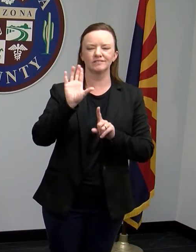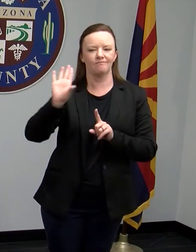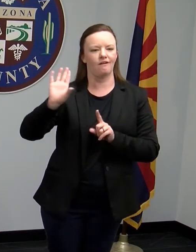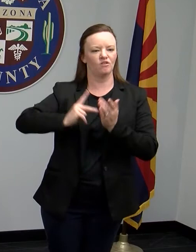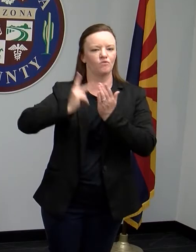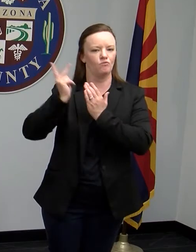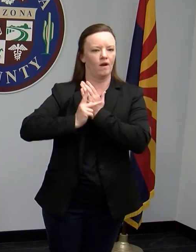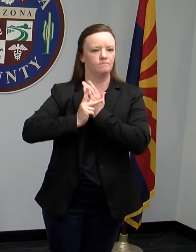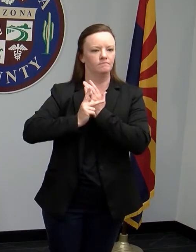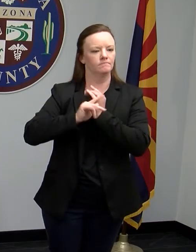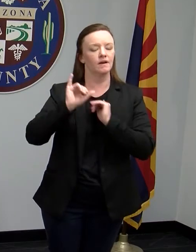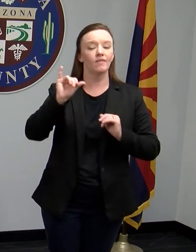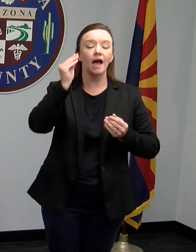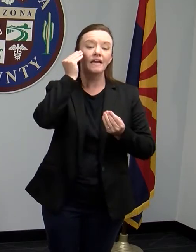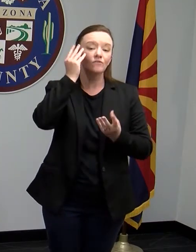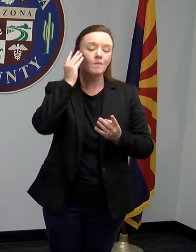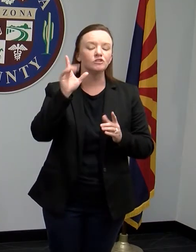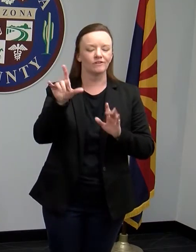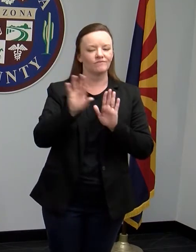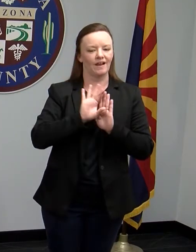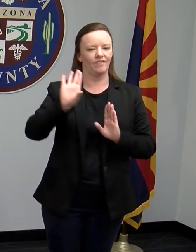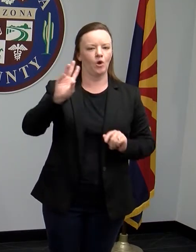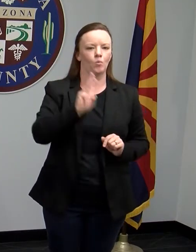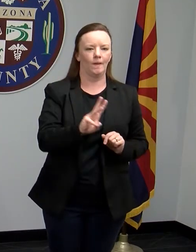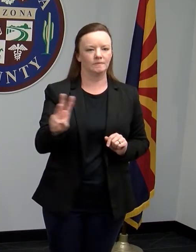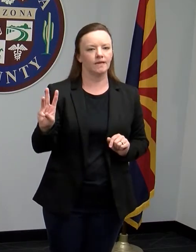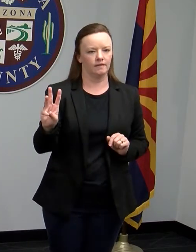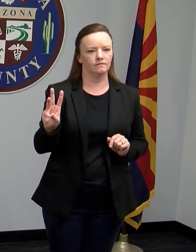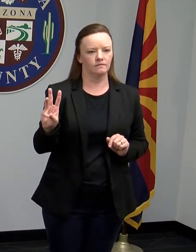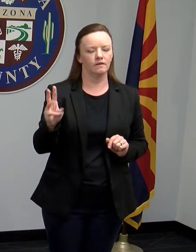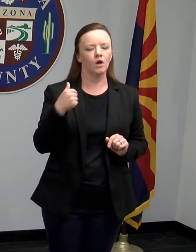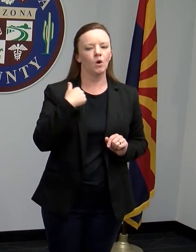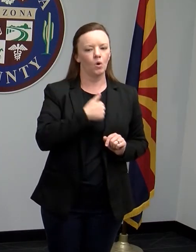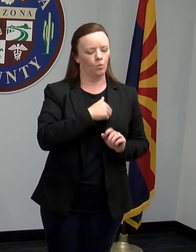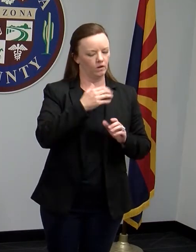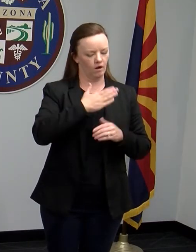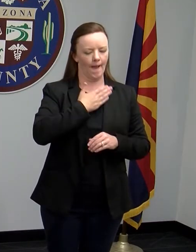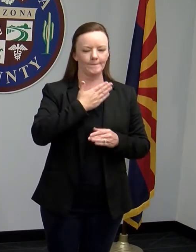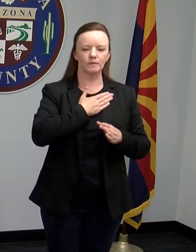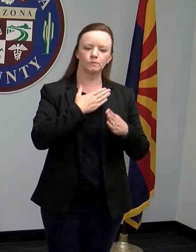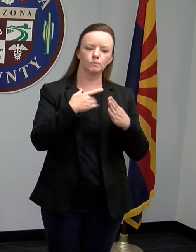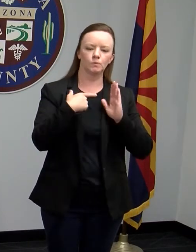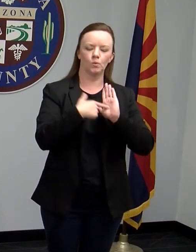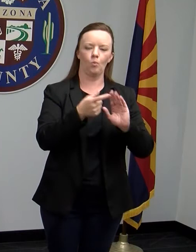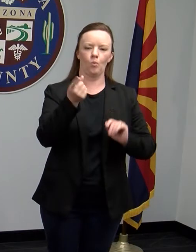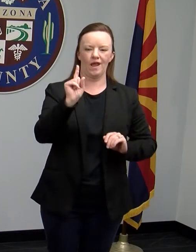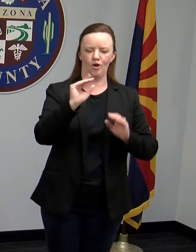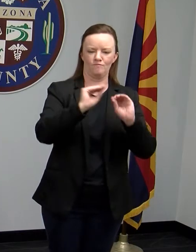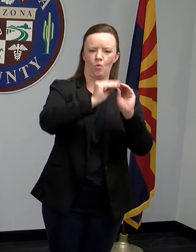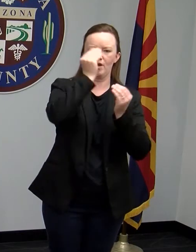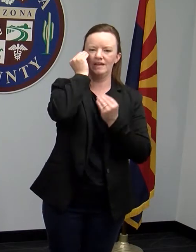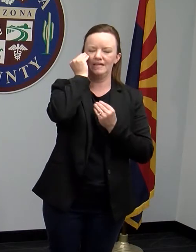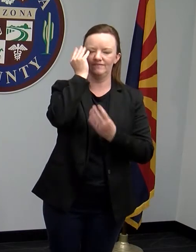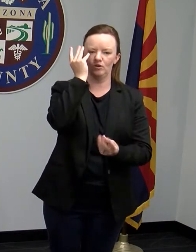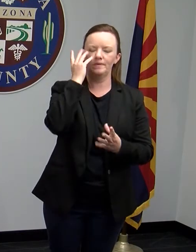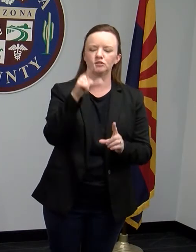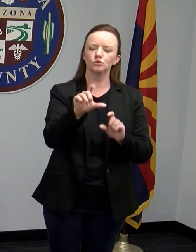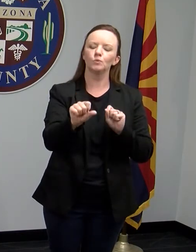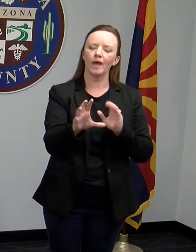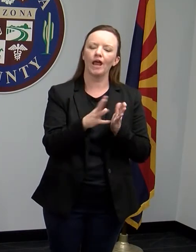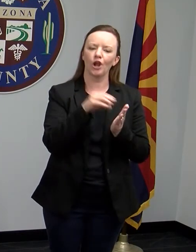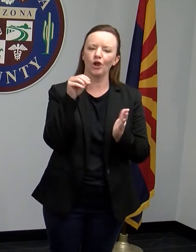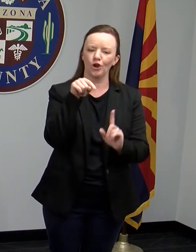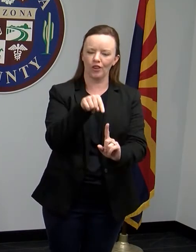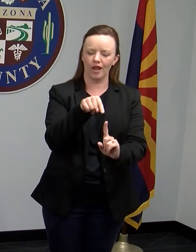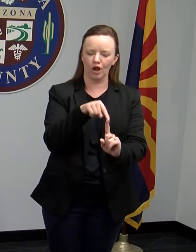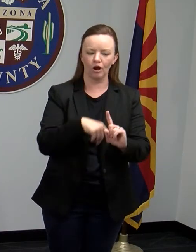all of that information is on the website. We can certainly direct you that way where there's more information that you can learn about. There's